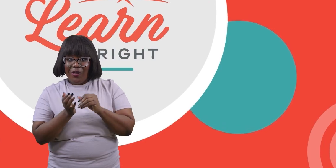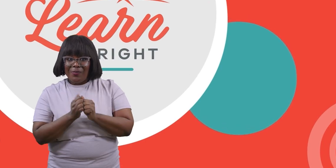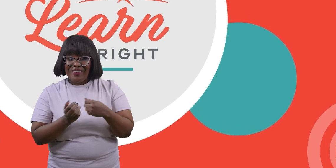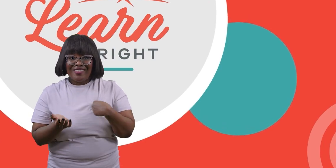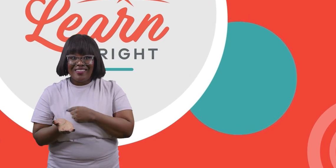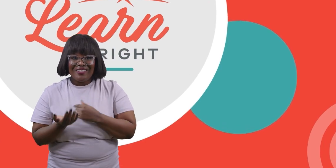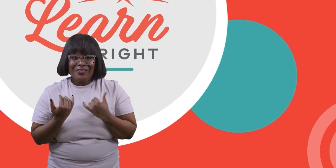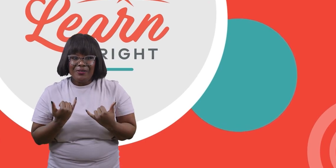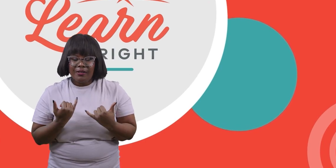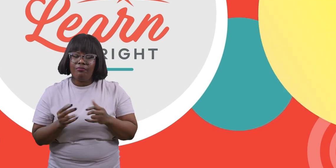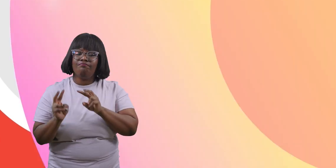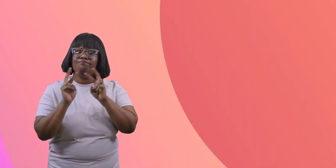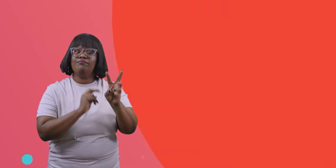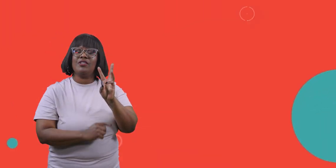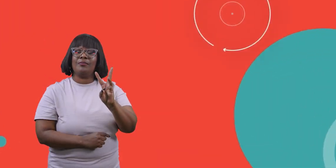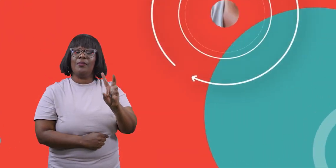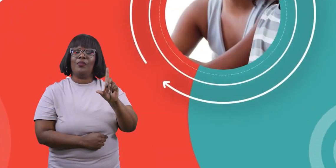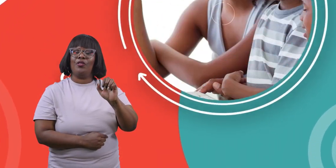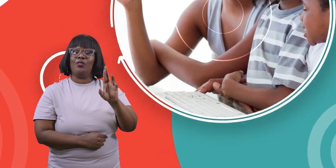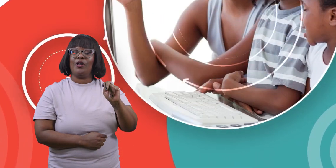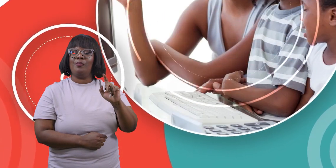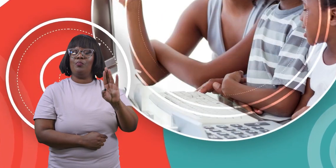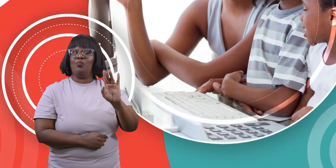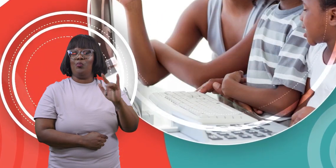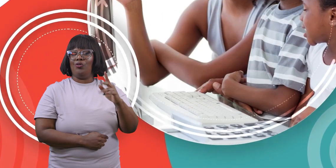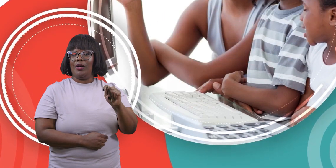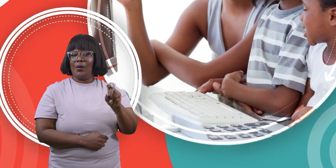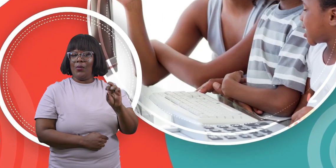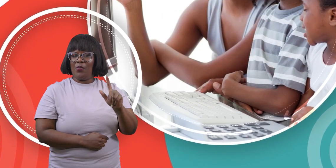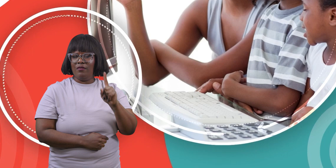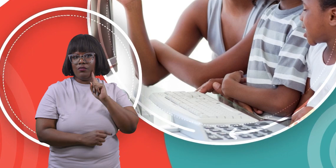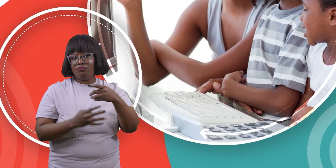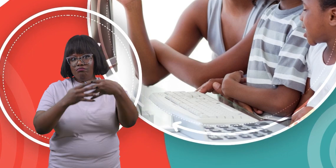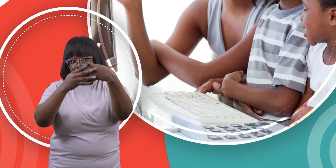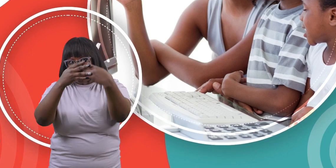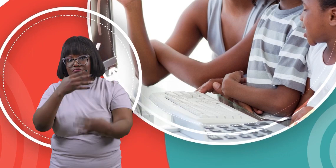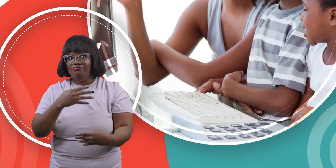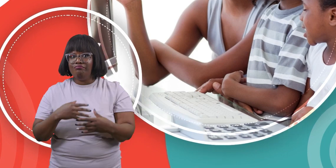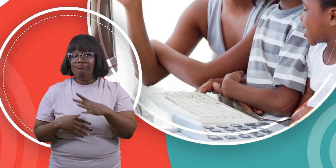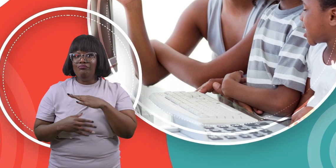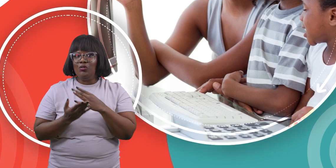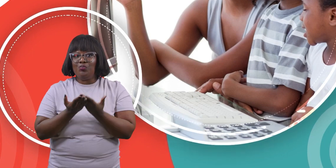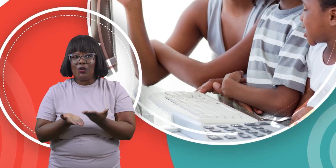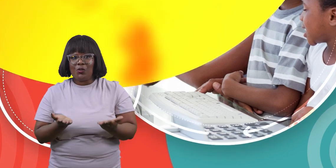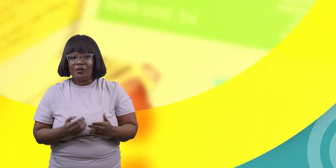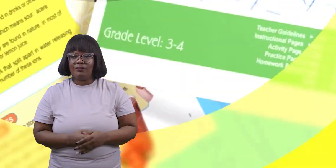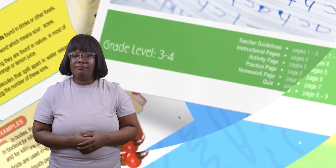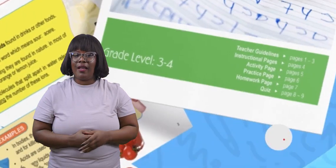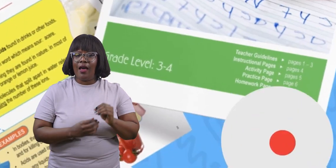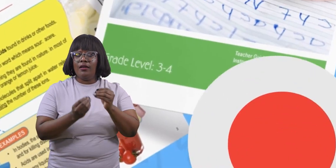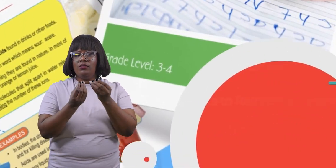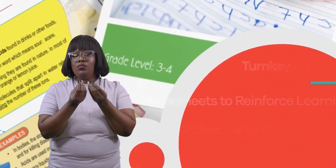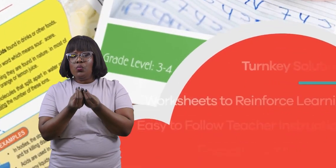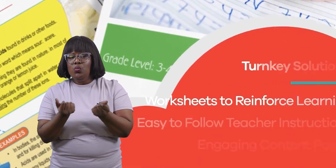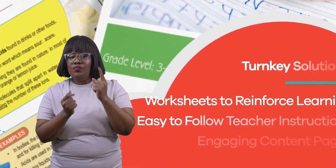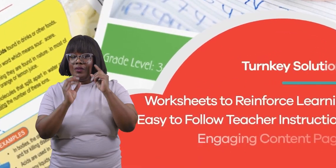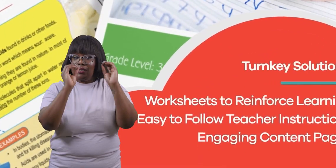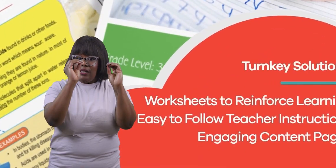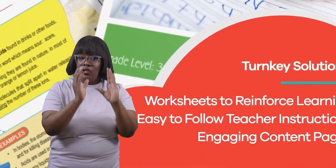visit us at learnbright.org for thousands of free resources and turnkey solutions for